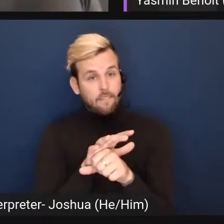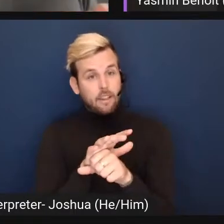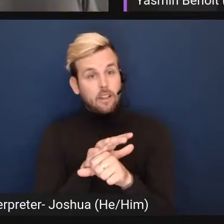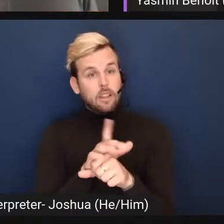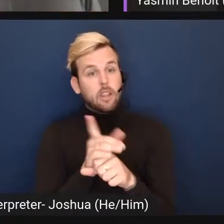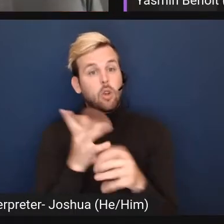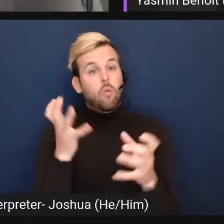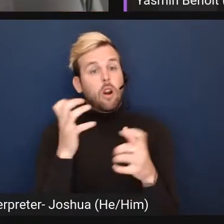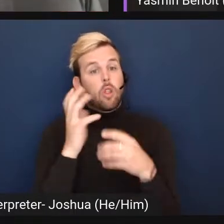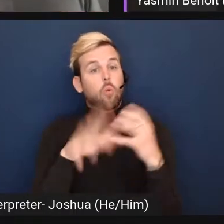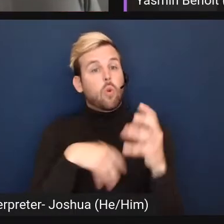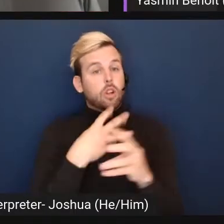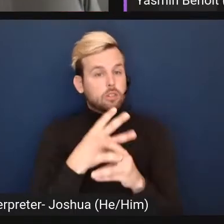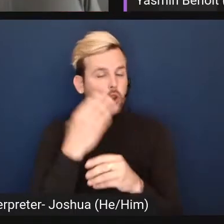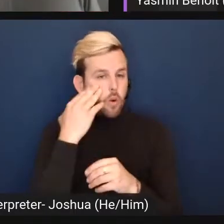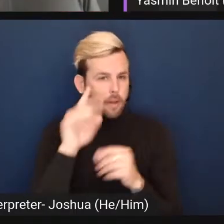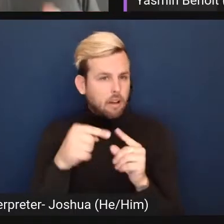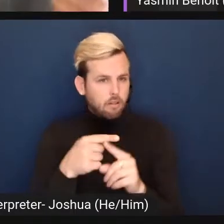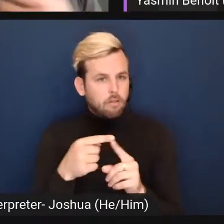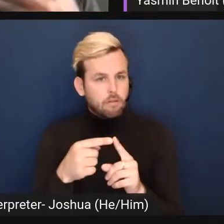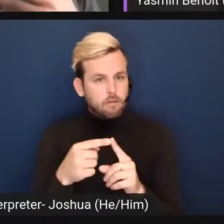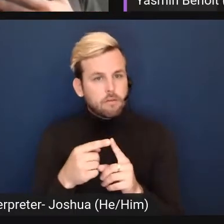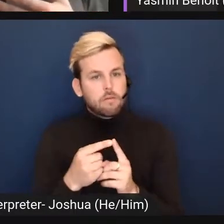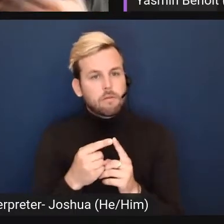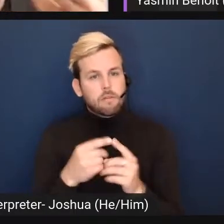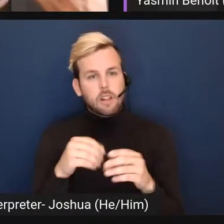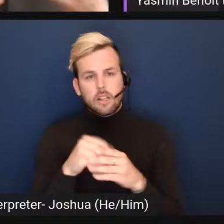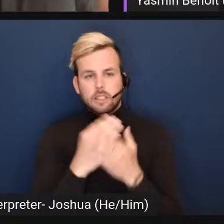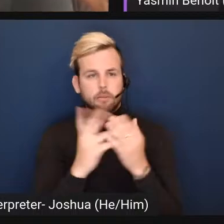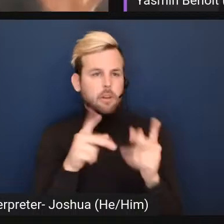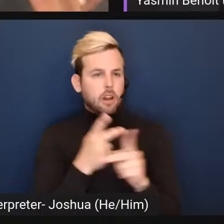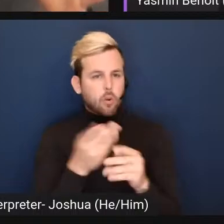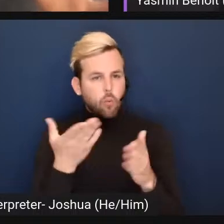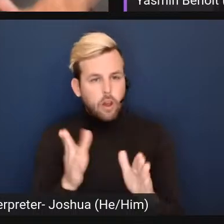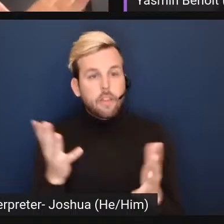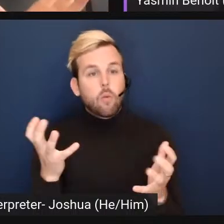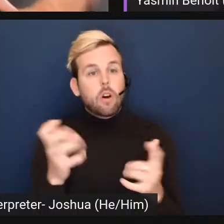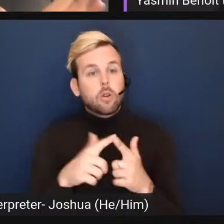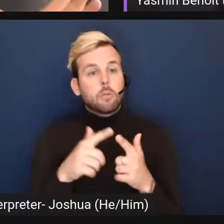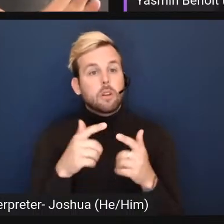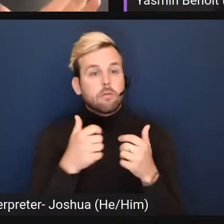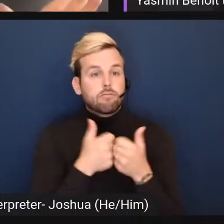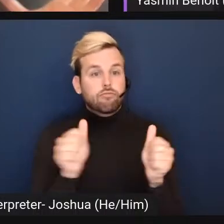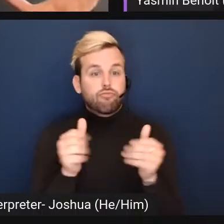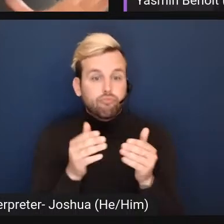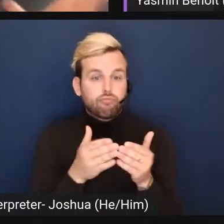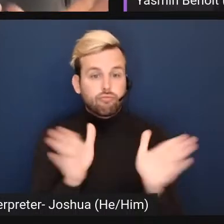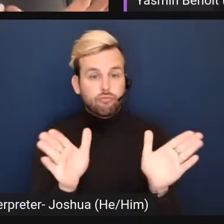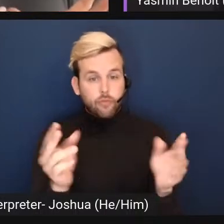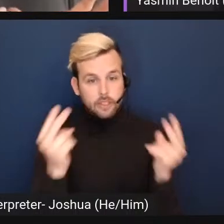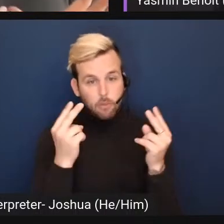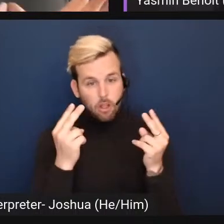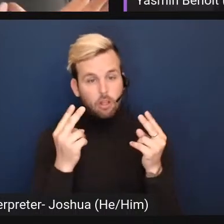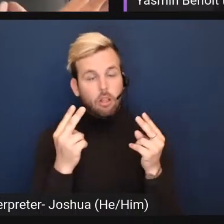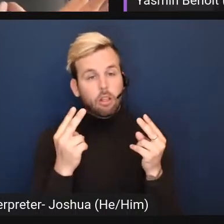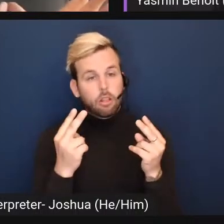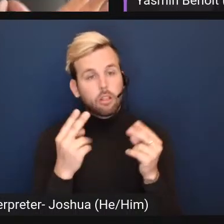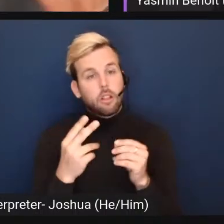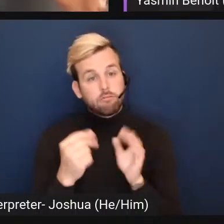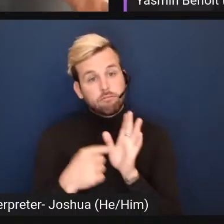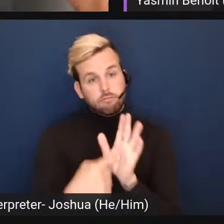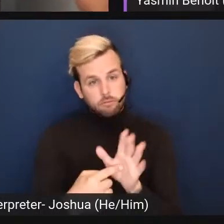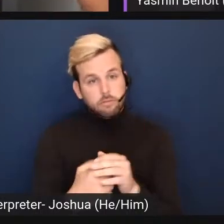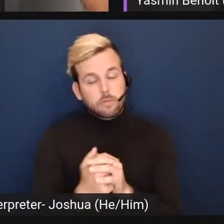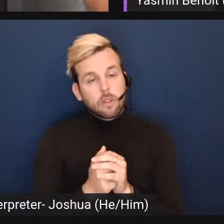a thing they wanted the world to know about, um, in some way. Uh, they wanted to be externally visible and legible. Um,